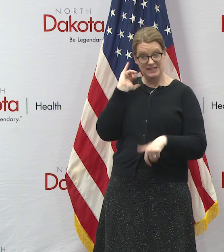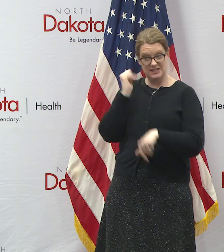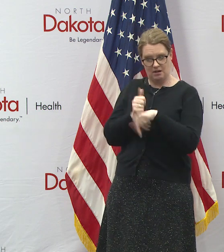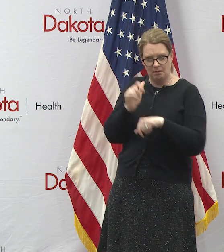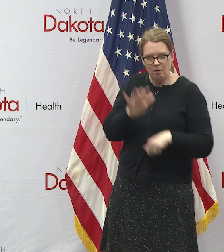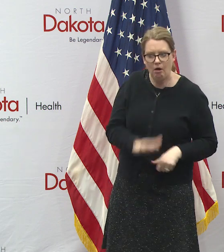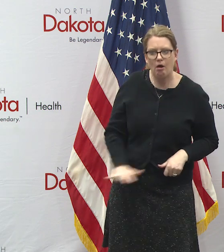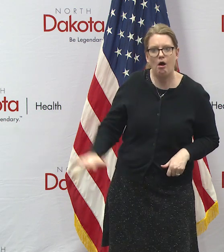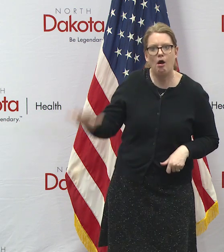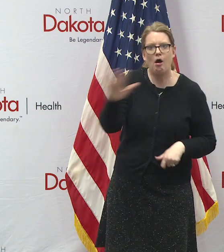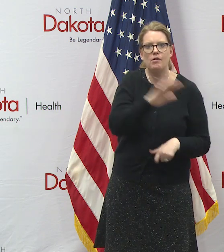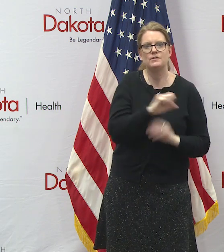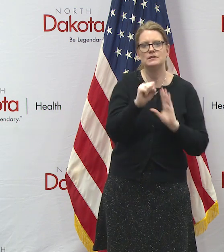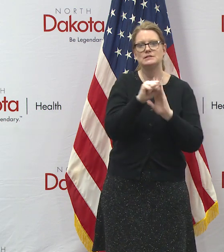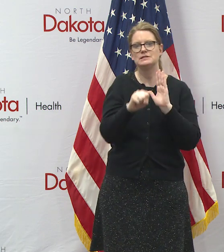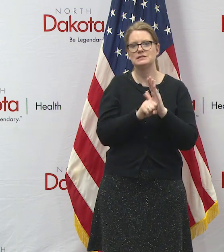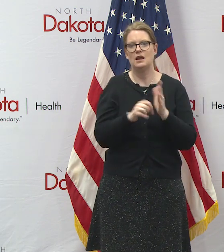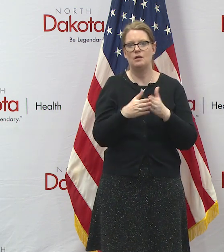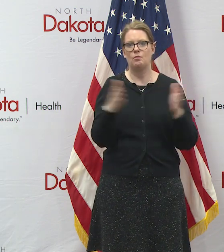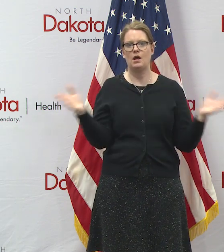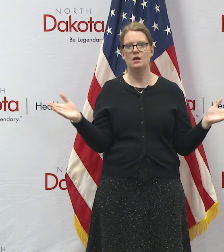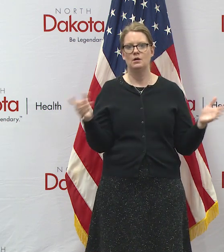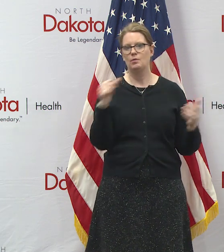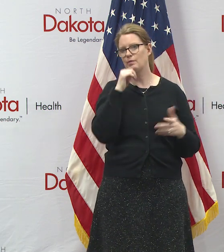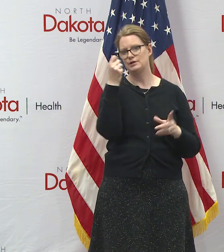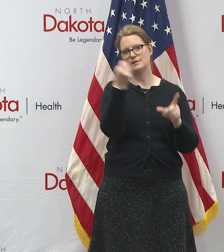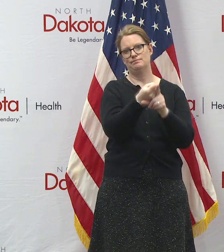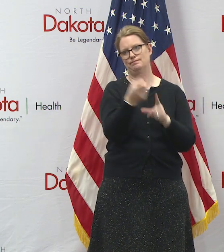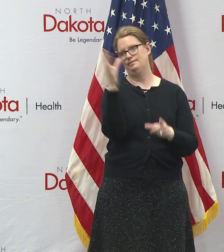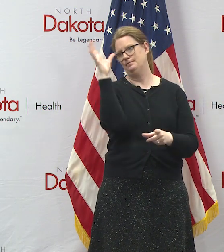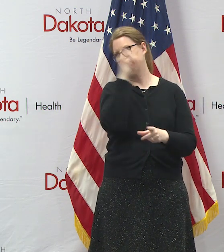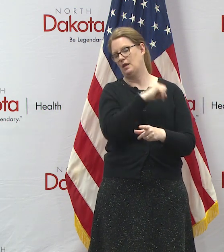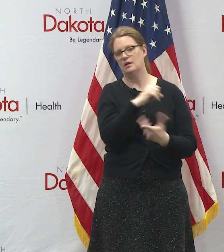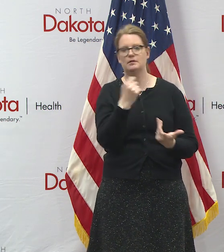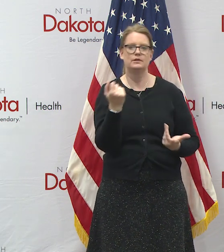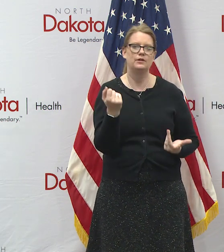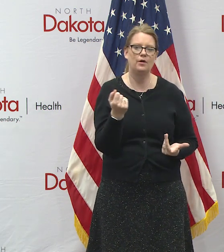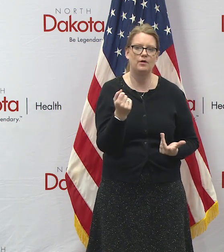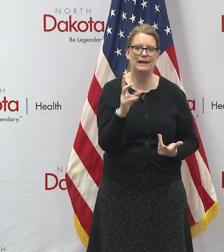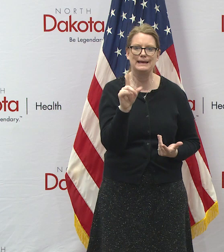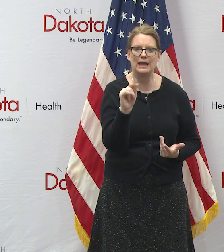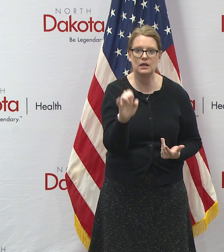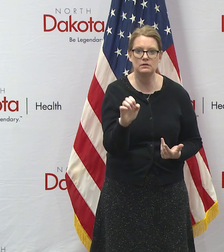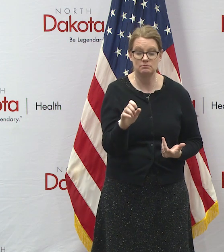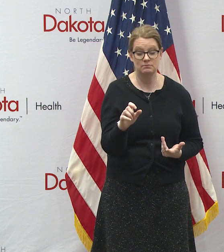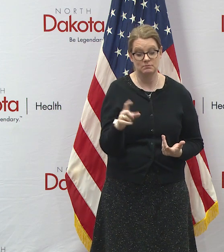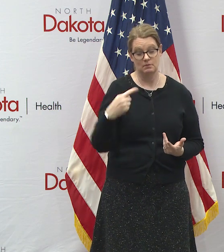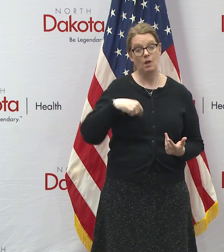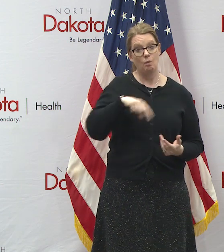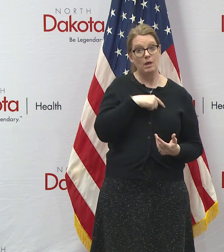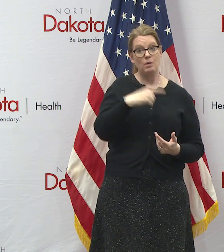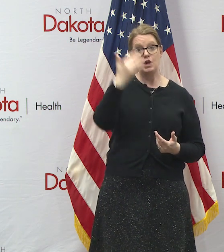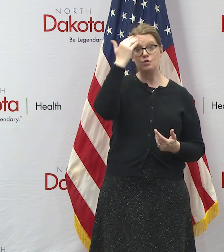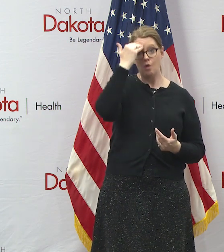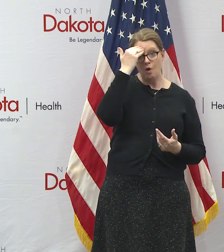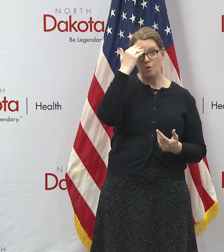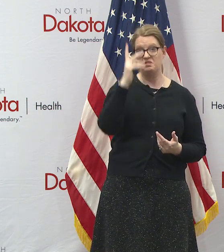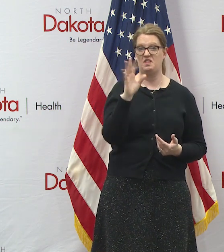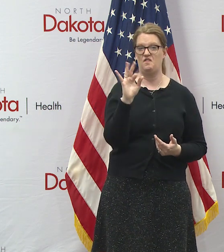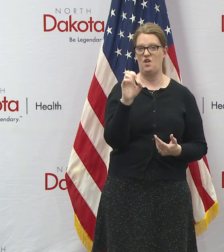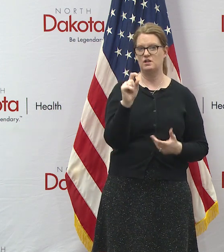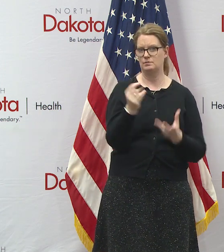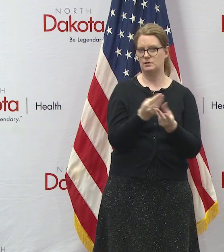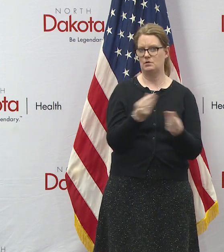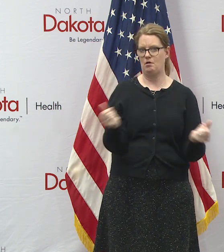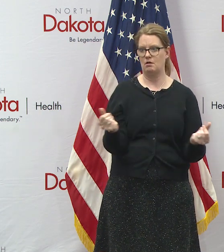you know picking a date off the calendar for a frost law saying hey you can drive after may first we would know whether or not the frost was out and so again i